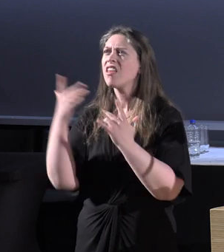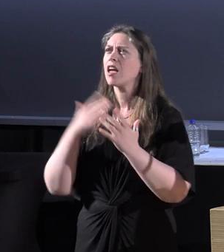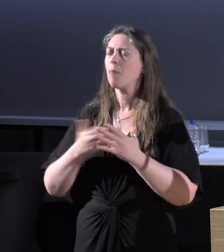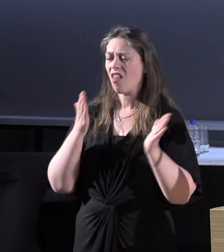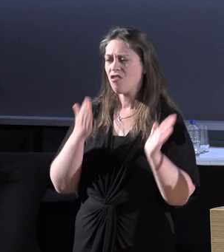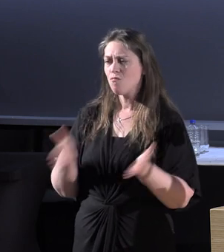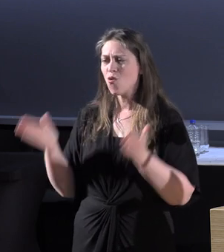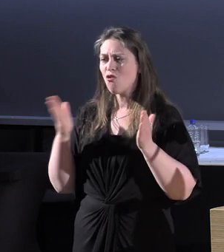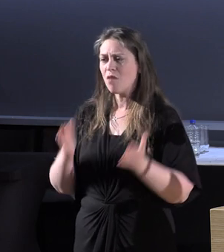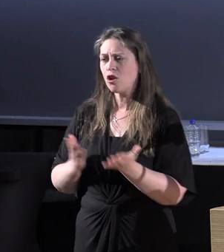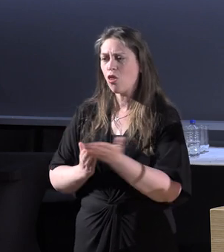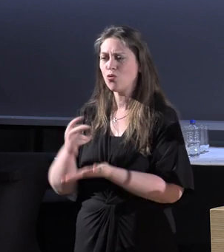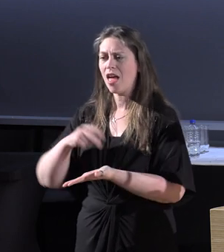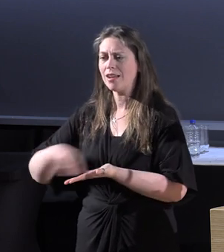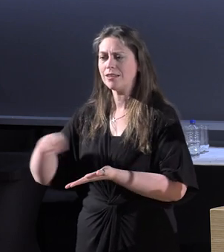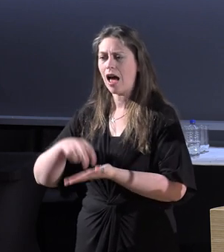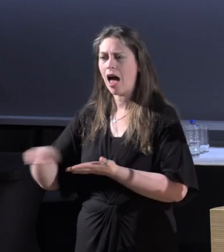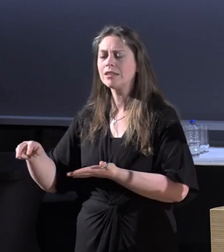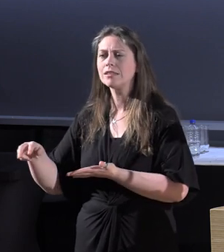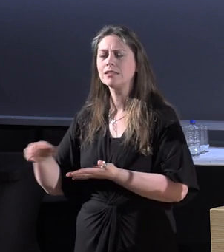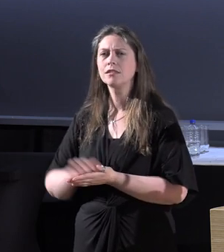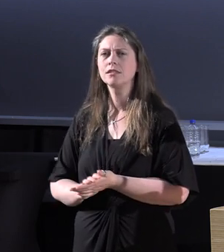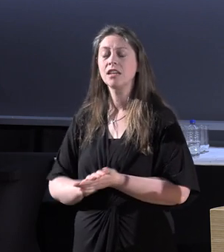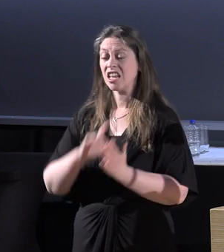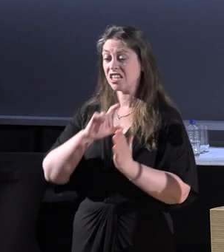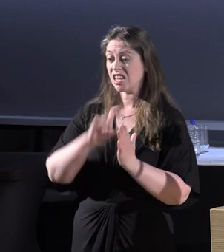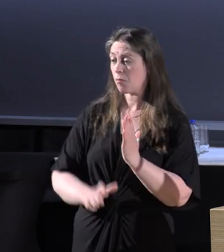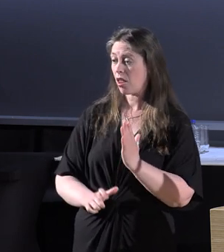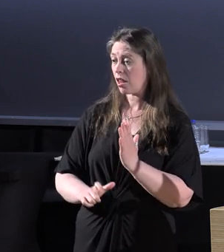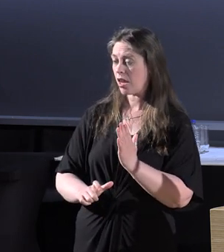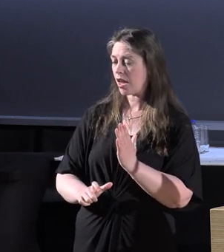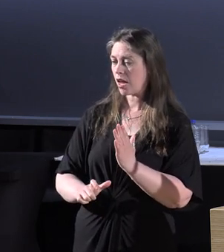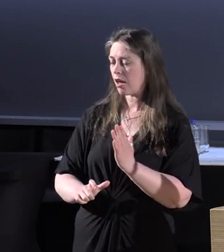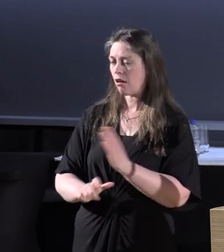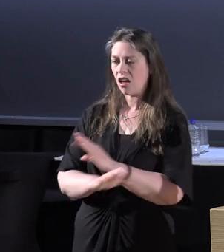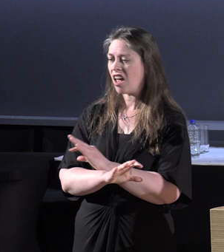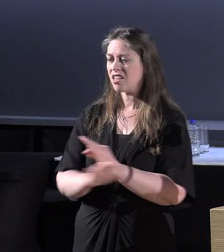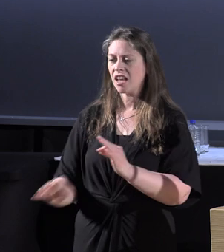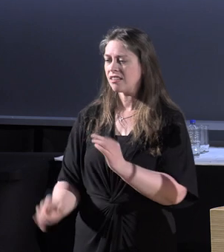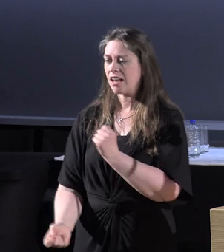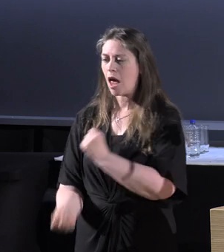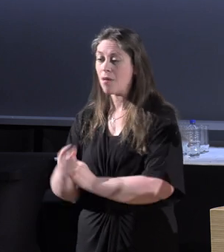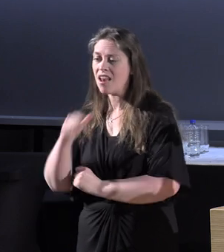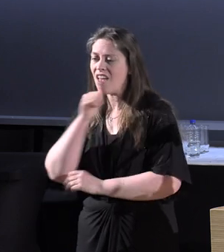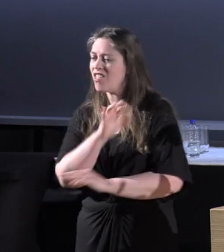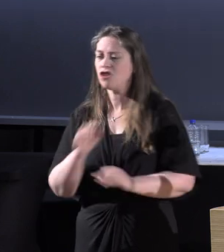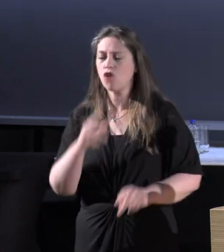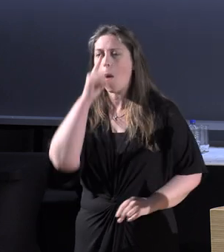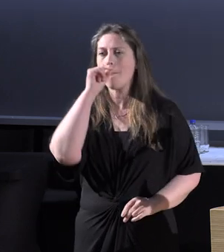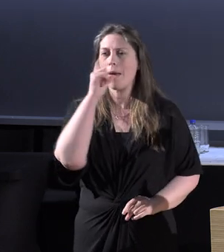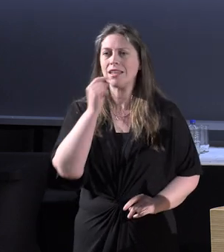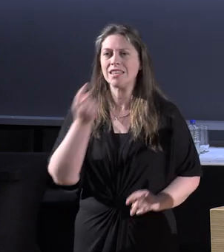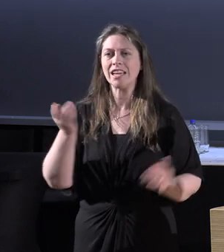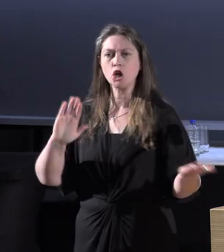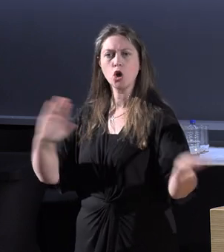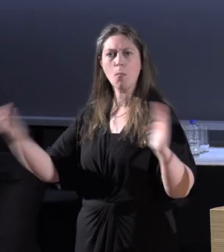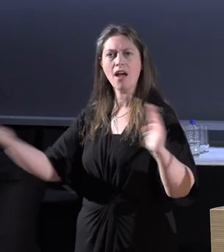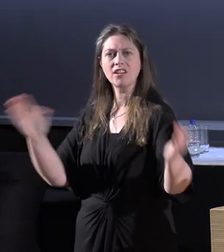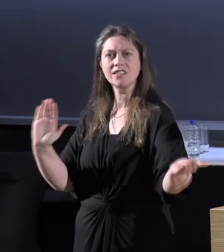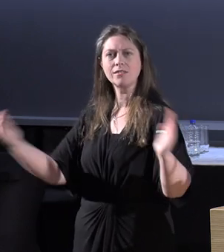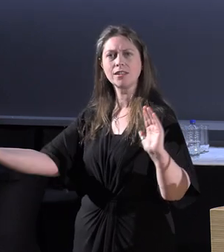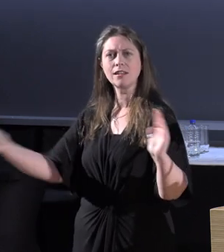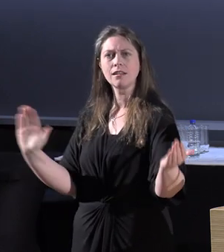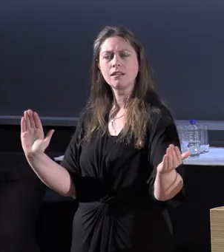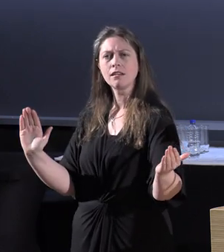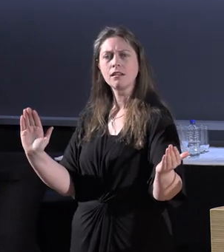of a tango. Disability does not exist without ability present. All those of you in